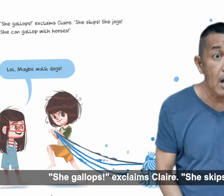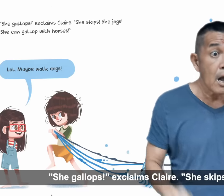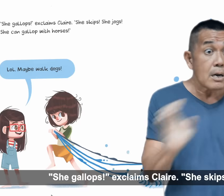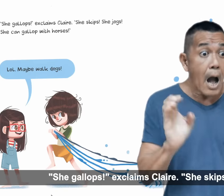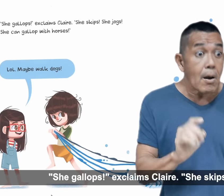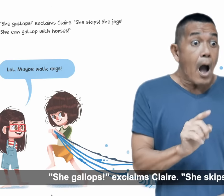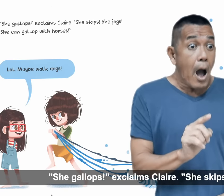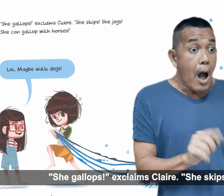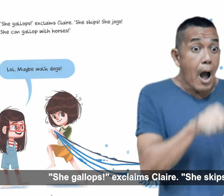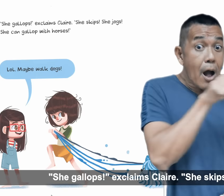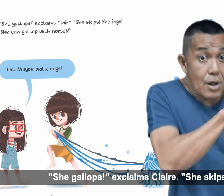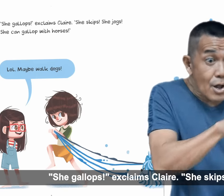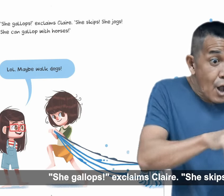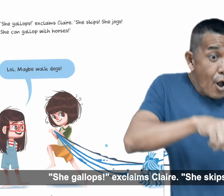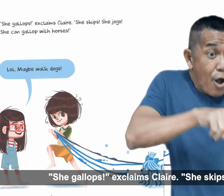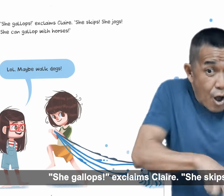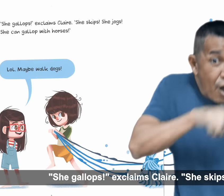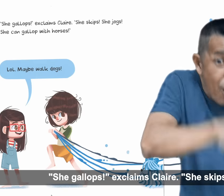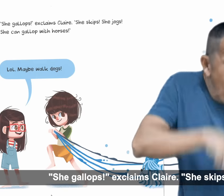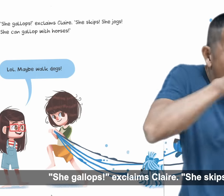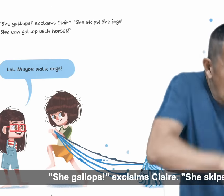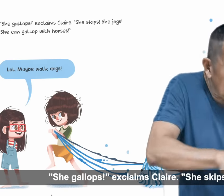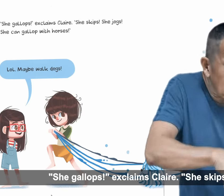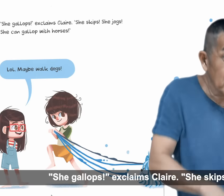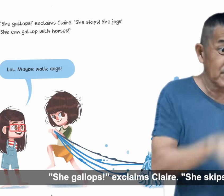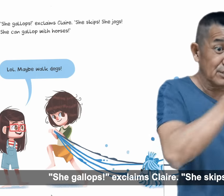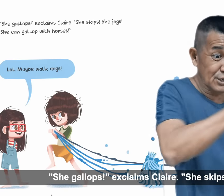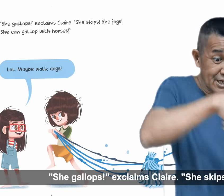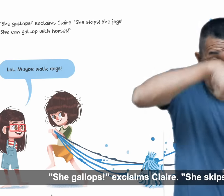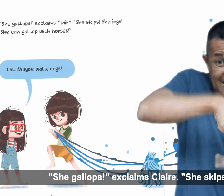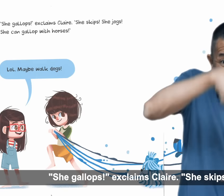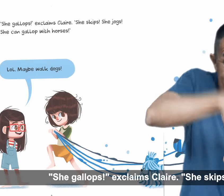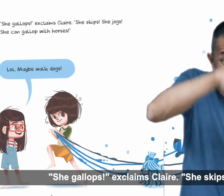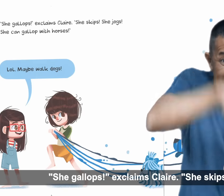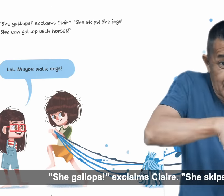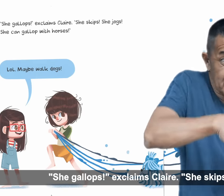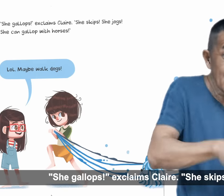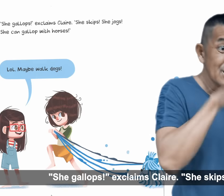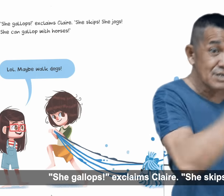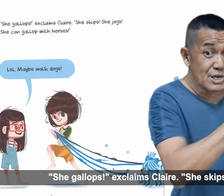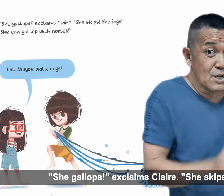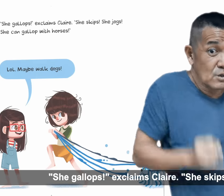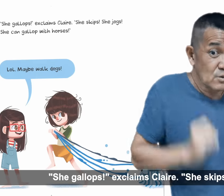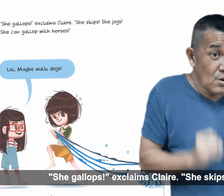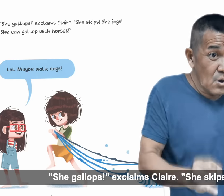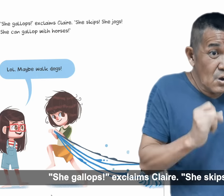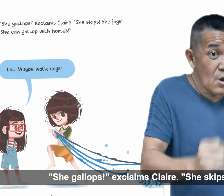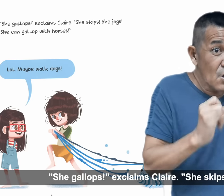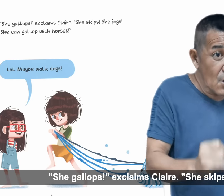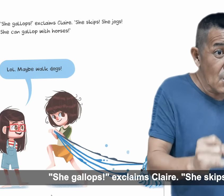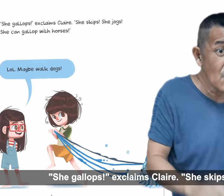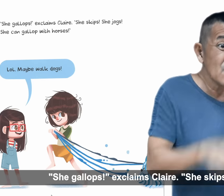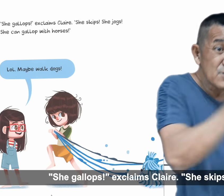Uh, uh, uh, uh, she, uh, uh, gallops, exclaims Claire. She skips. She